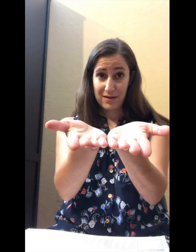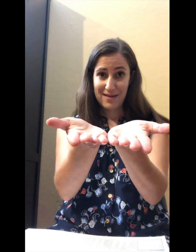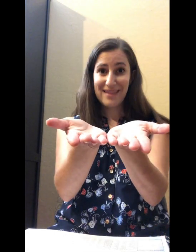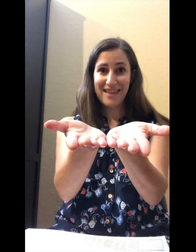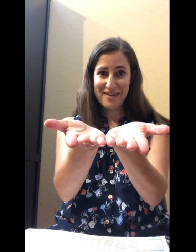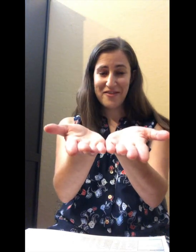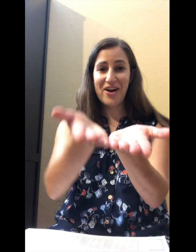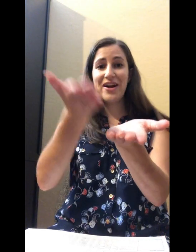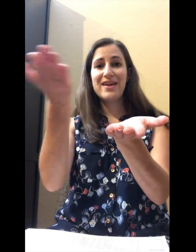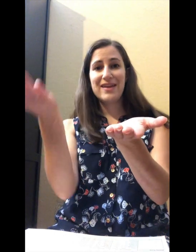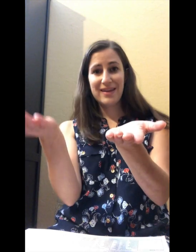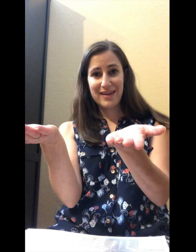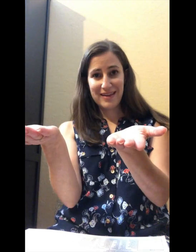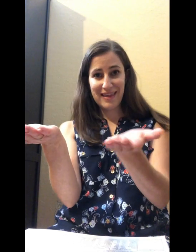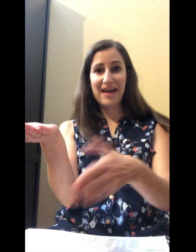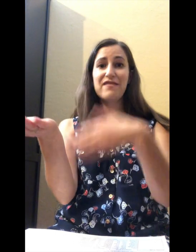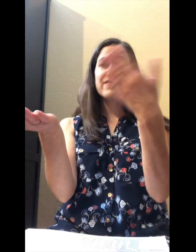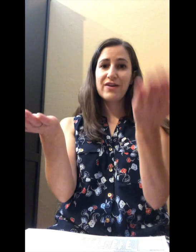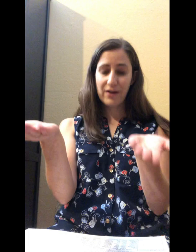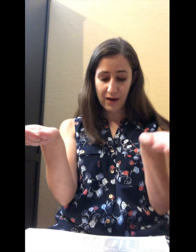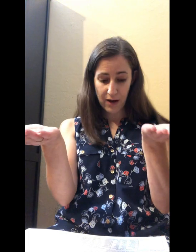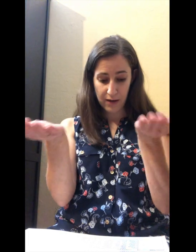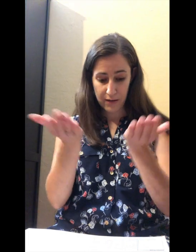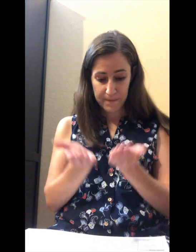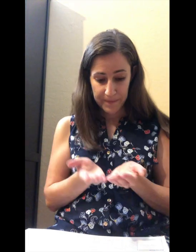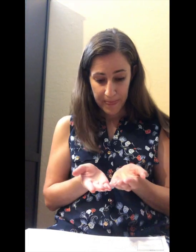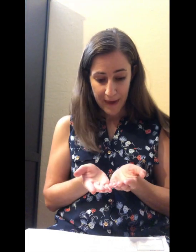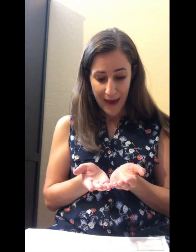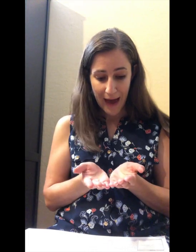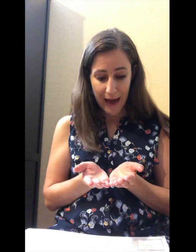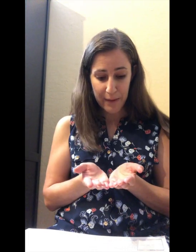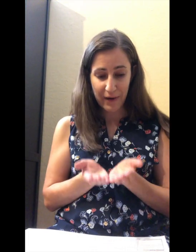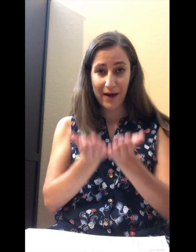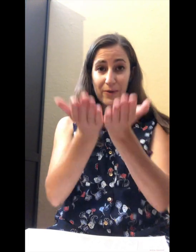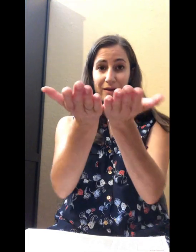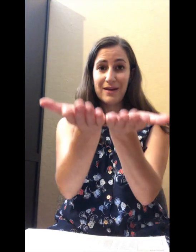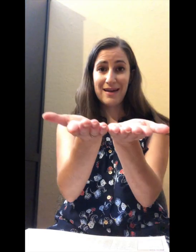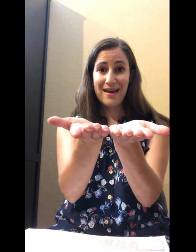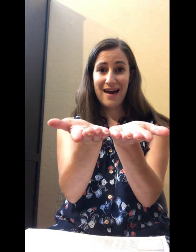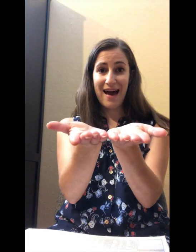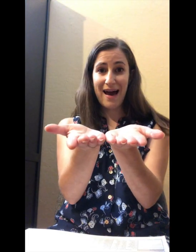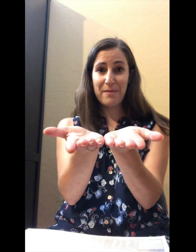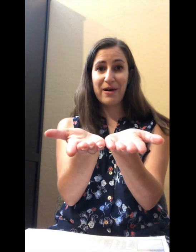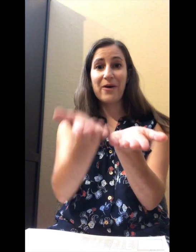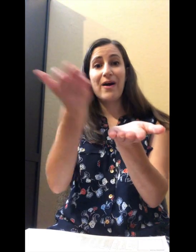Lifeguard. Lifeguard. Eyebrow. Eyebrow.